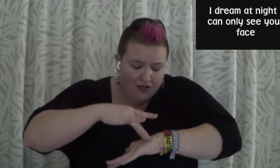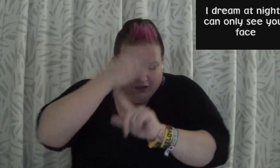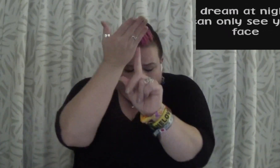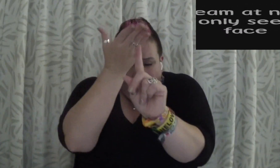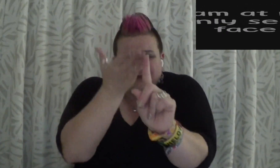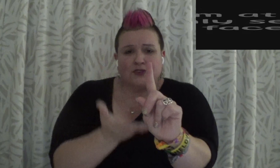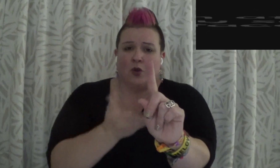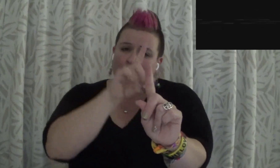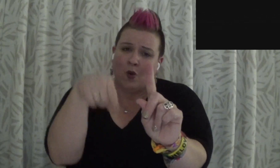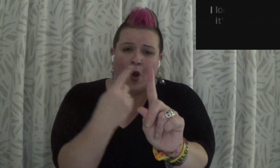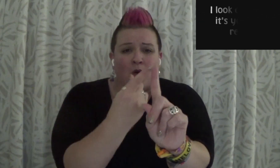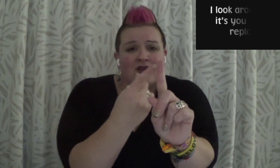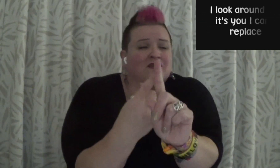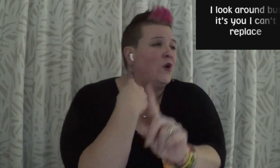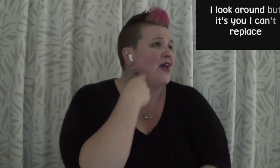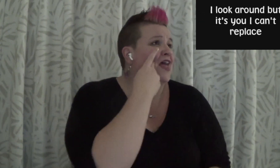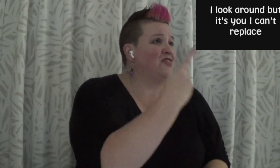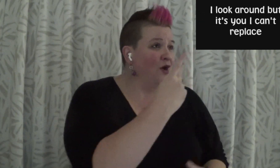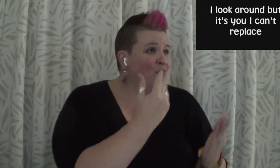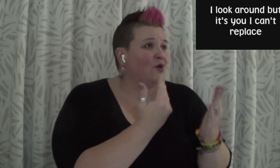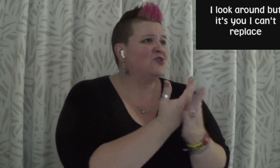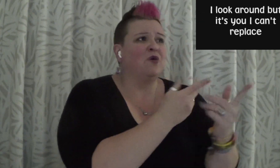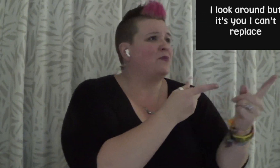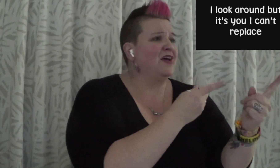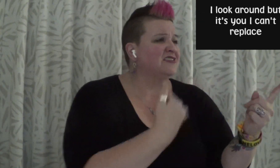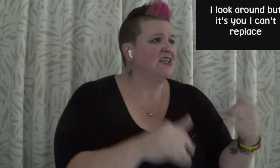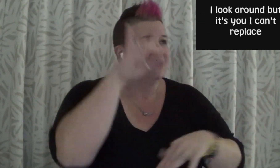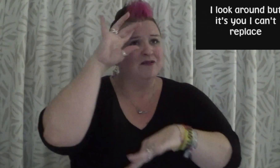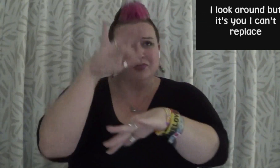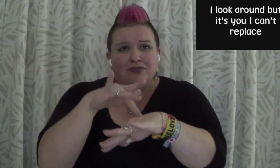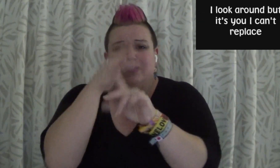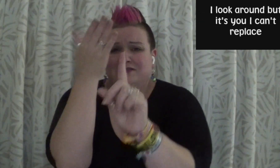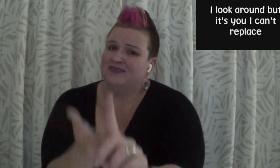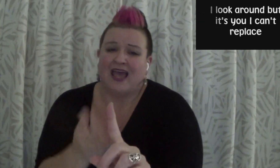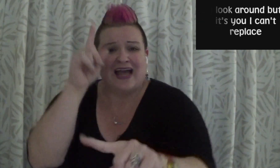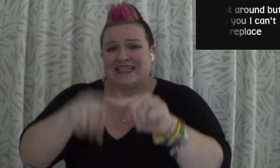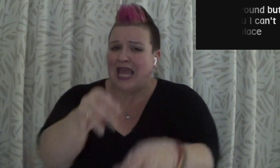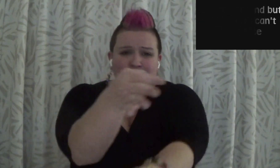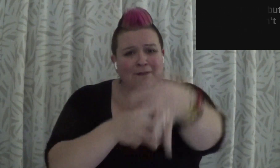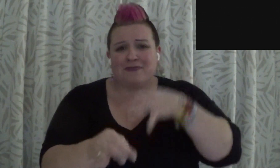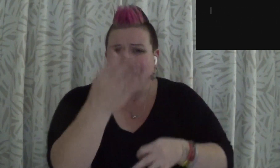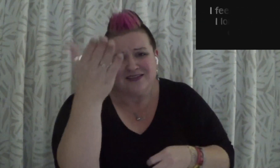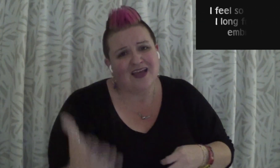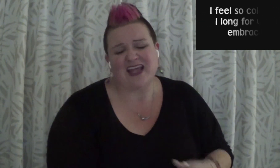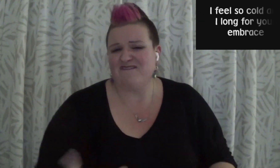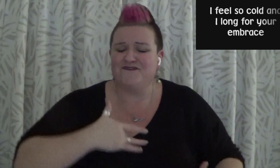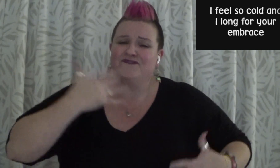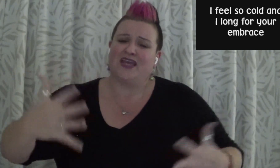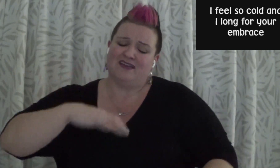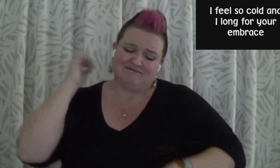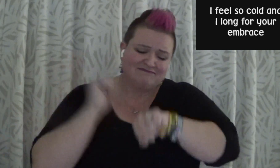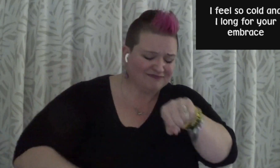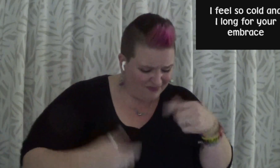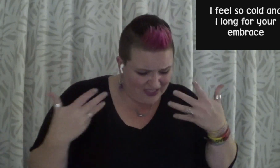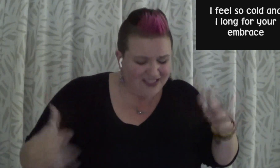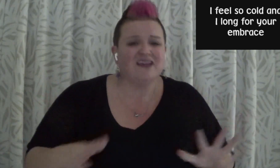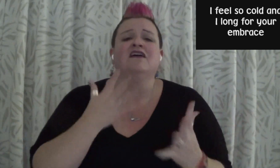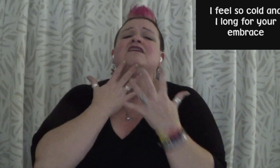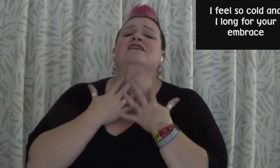your face I look around but it's you I can't replace I feel so cold and I long for